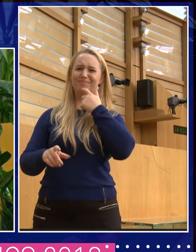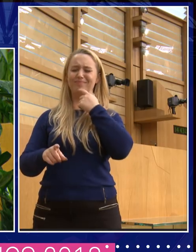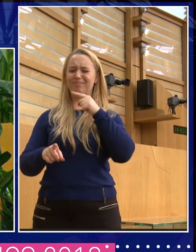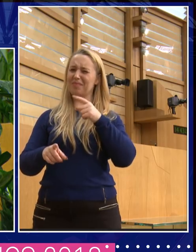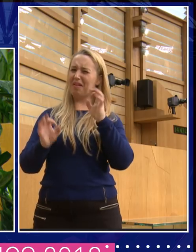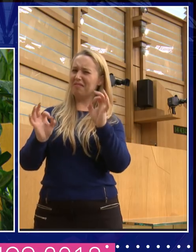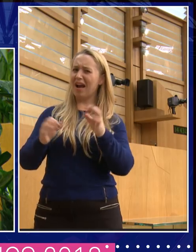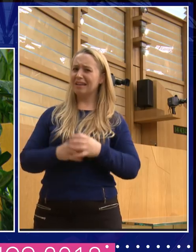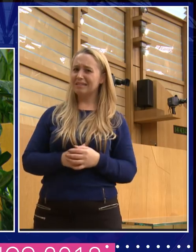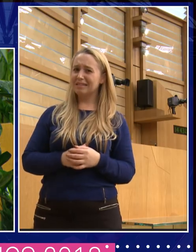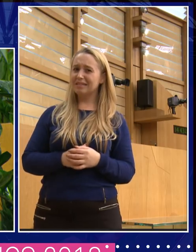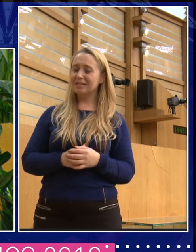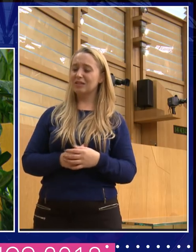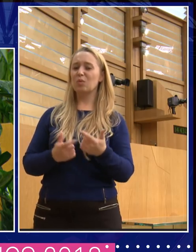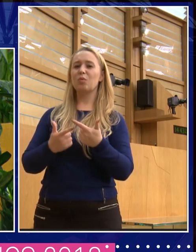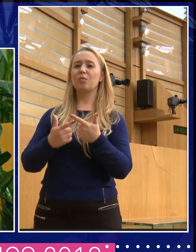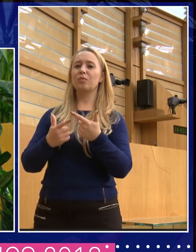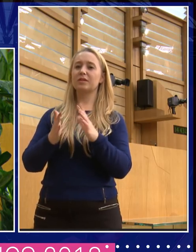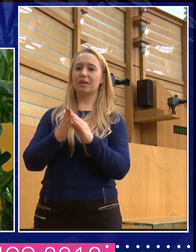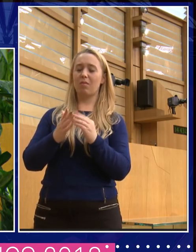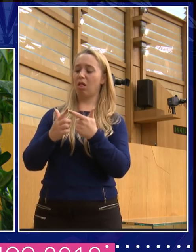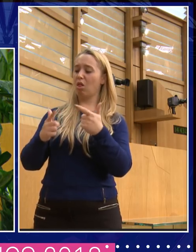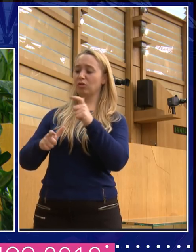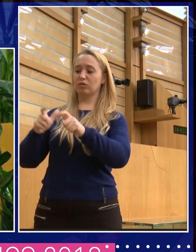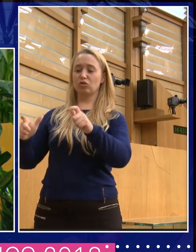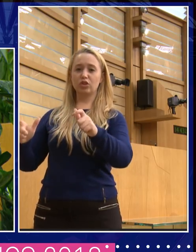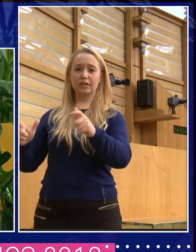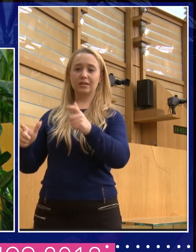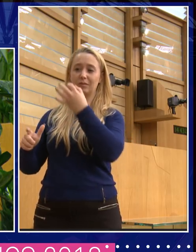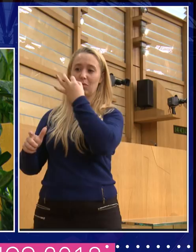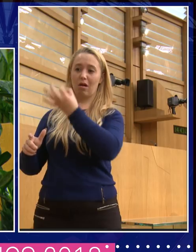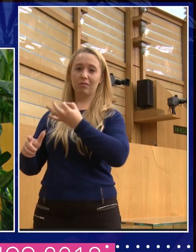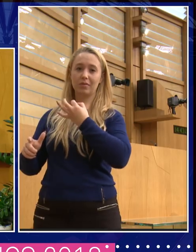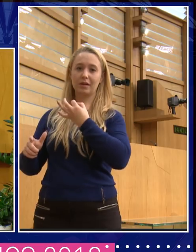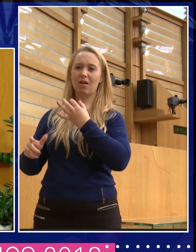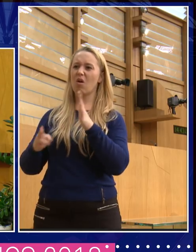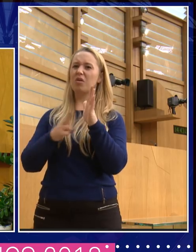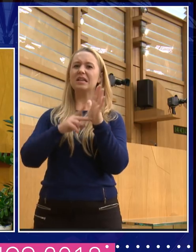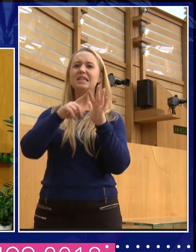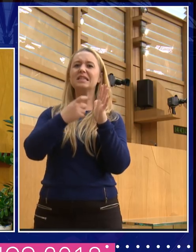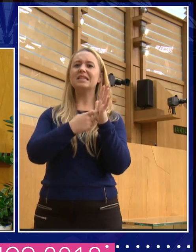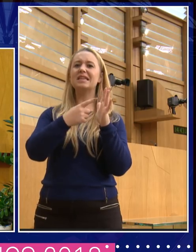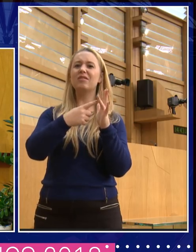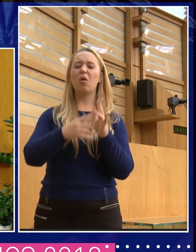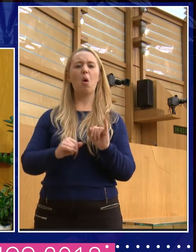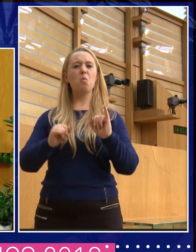find my students come up and say, um, well, look, would, you know, Nero was a bad emperor. Fact.